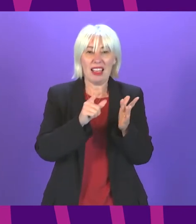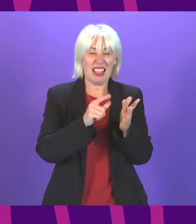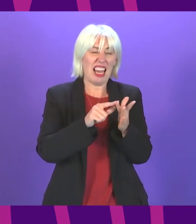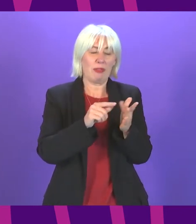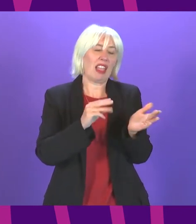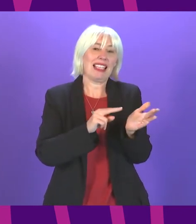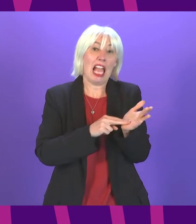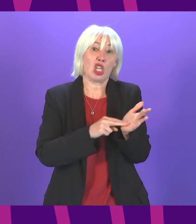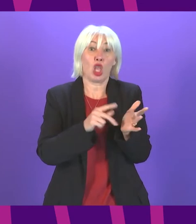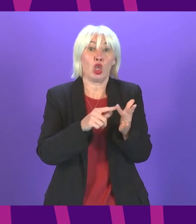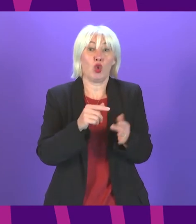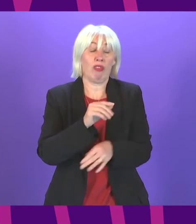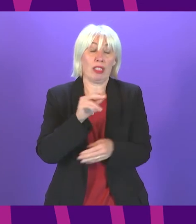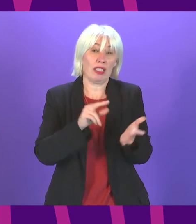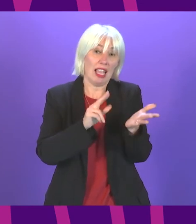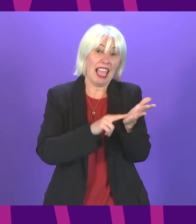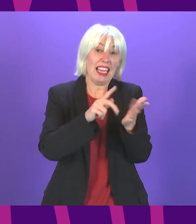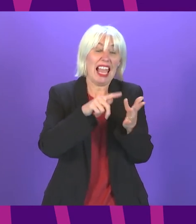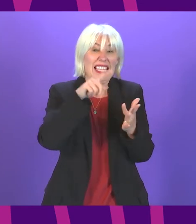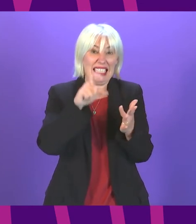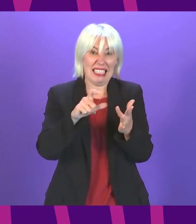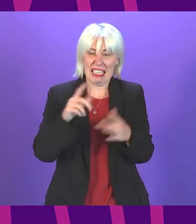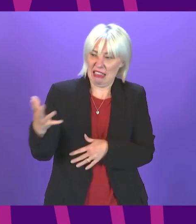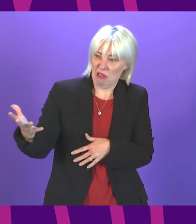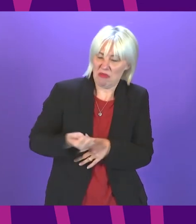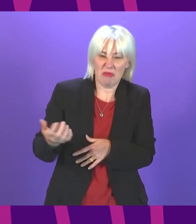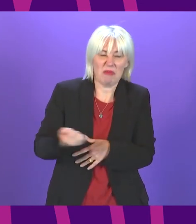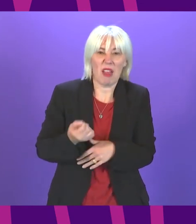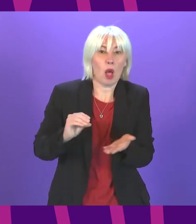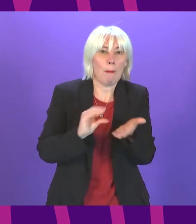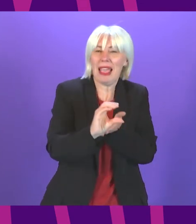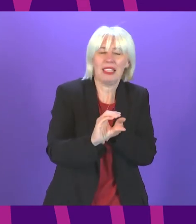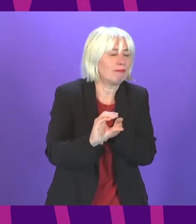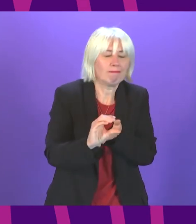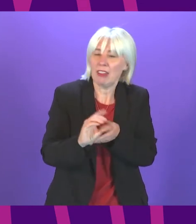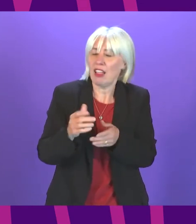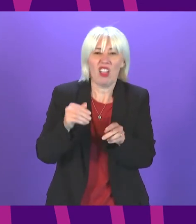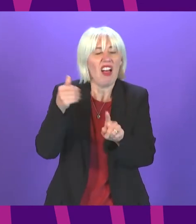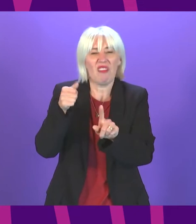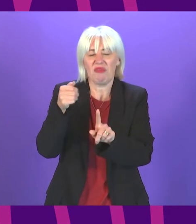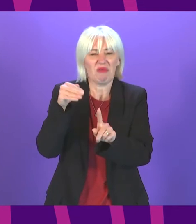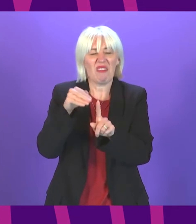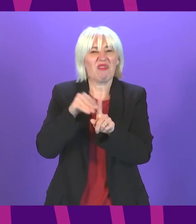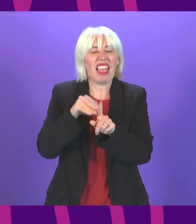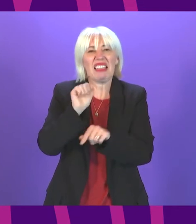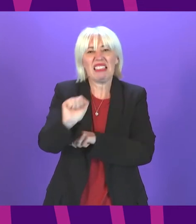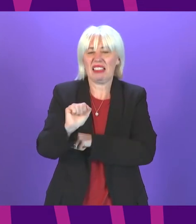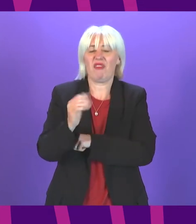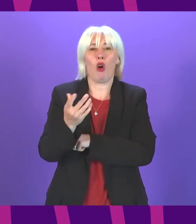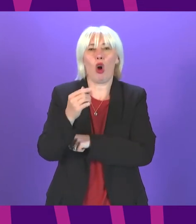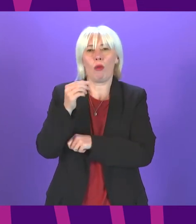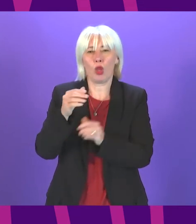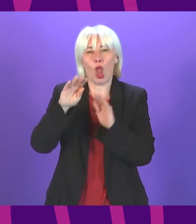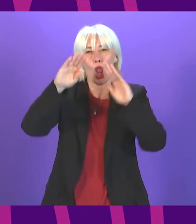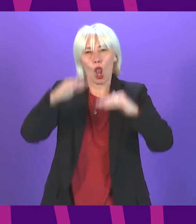increases NIC is a regressive type of income tax and kicks in for the lowest paid workers some 3,000 pounds earlier than